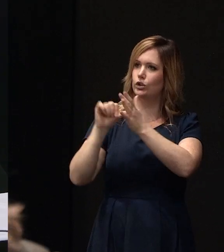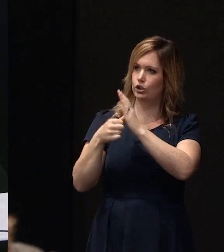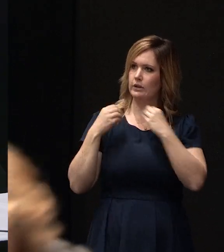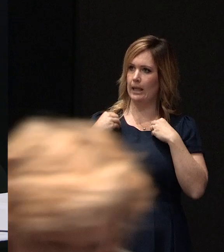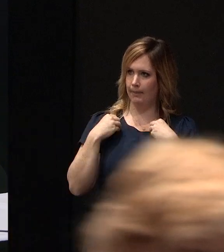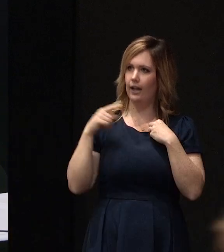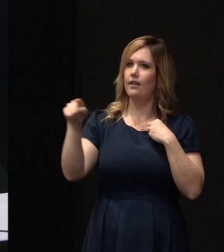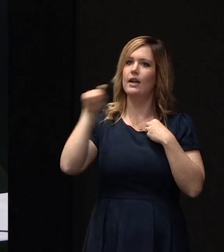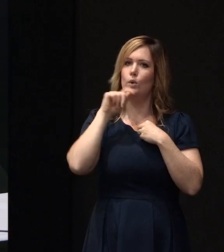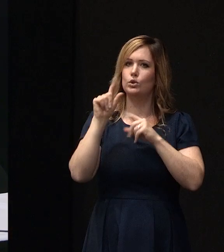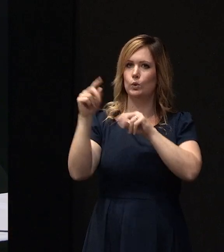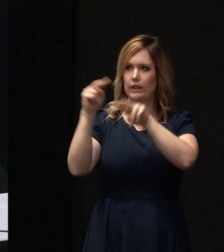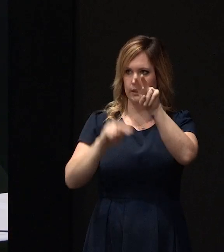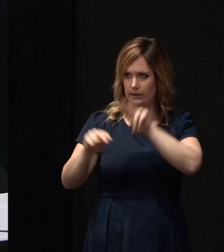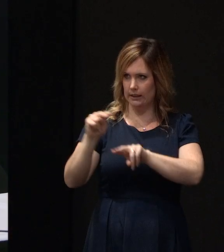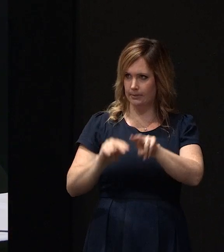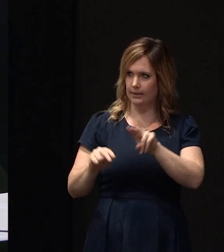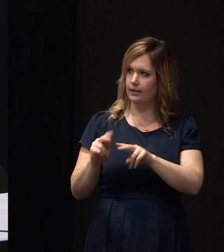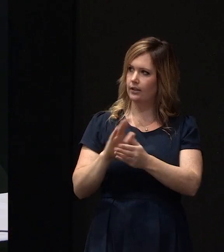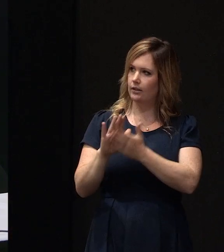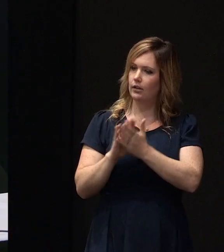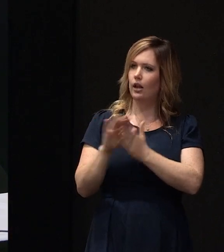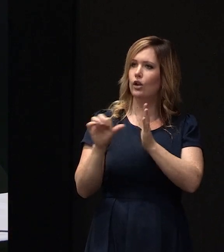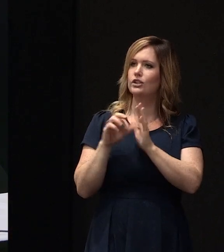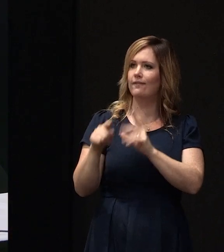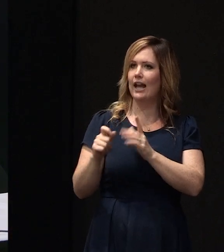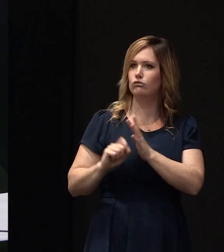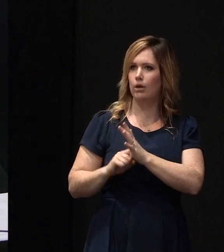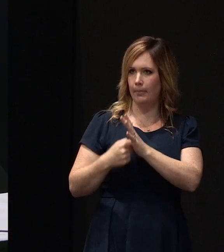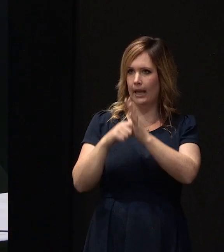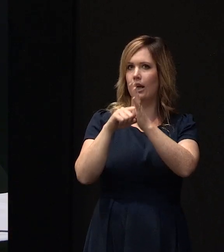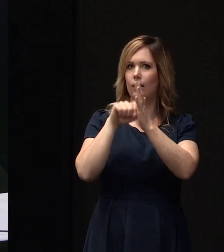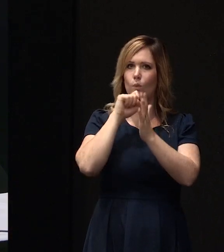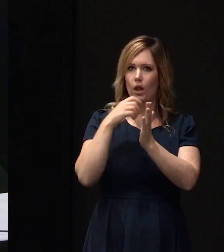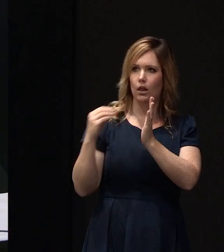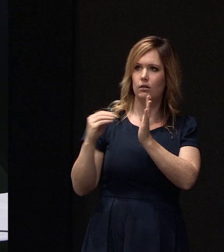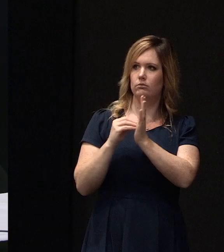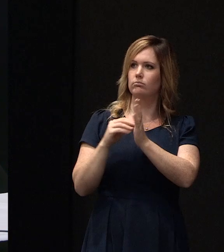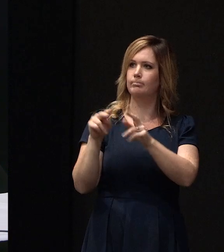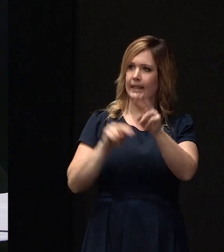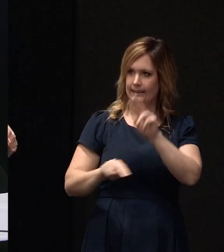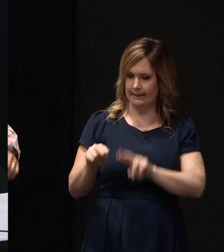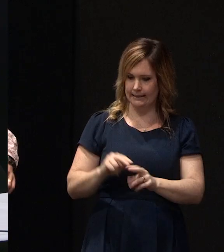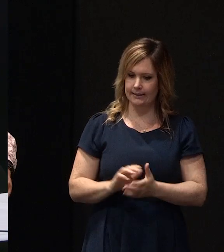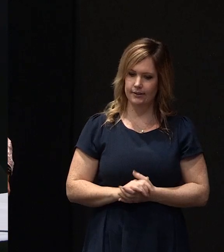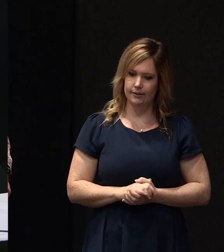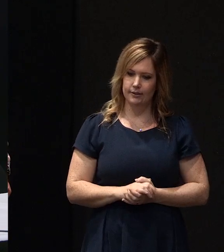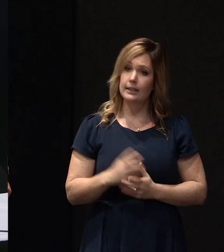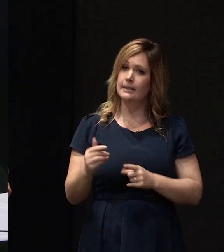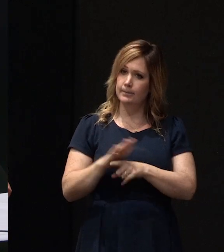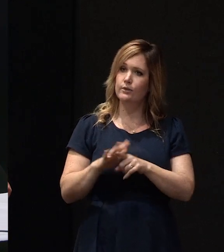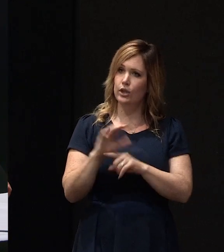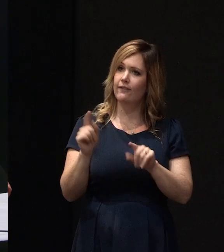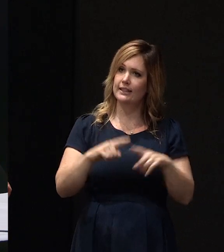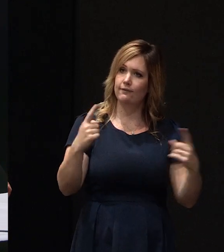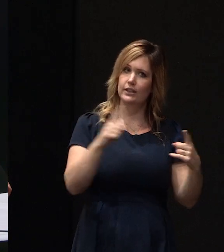will be done. And the cost of the repair would then be assessed. In some cases, there have been differences